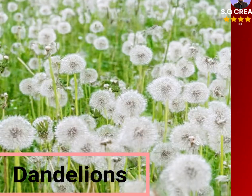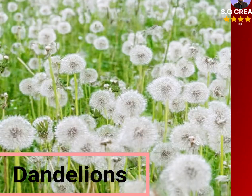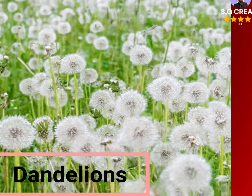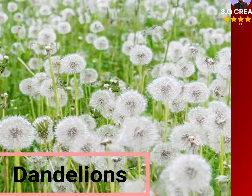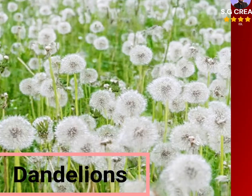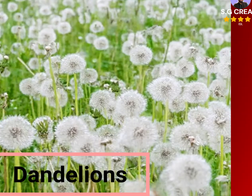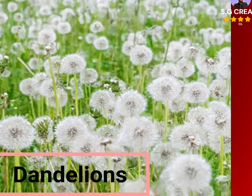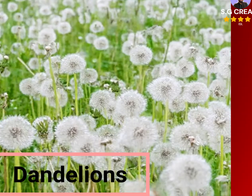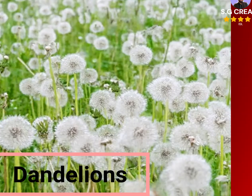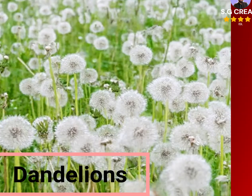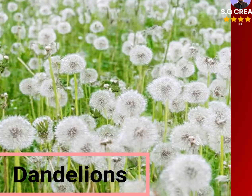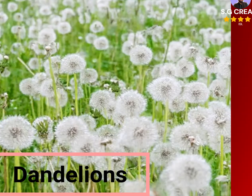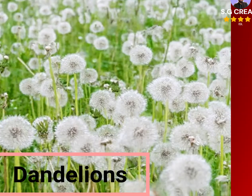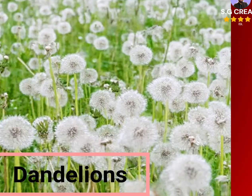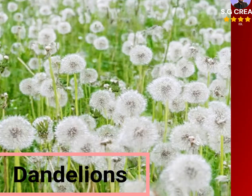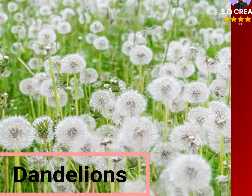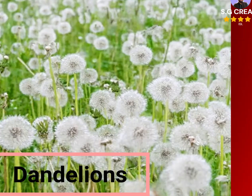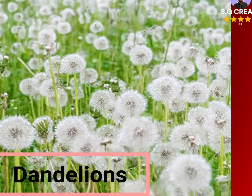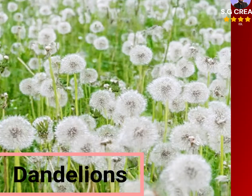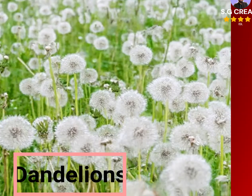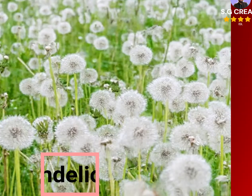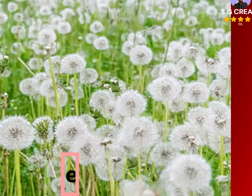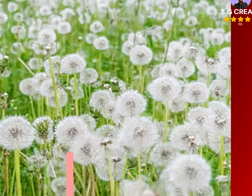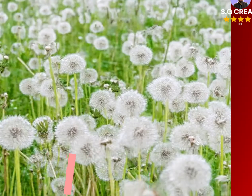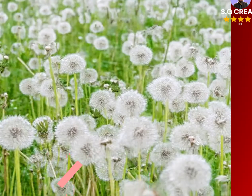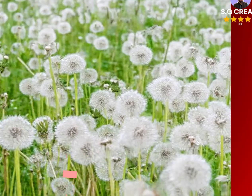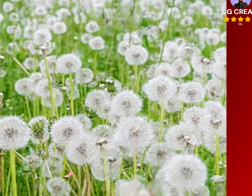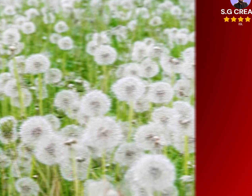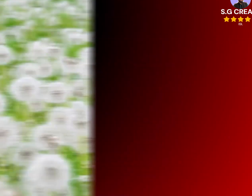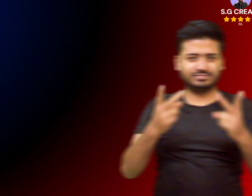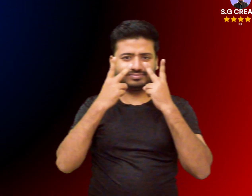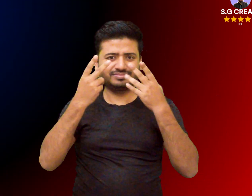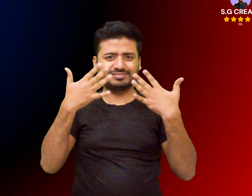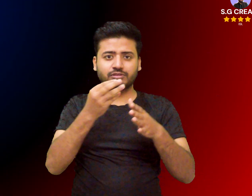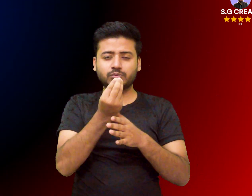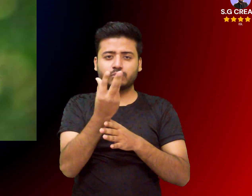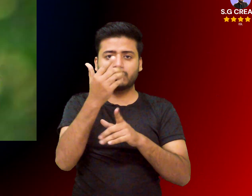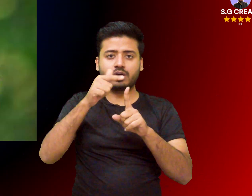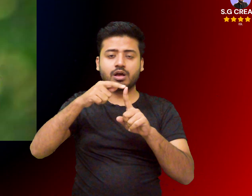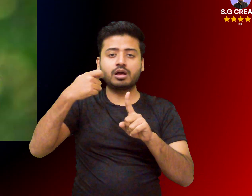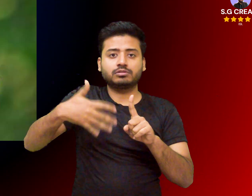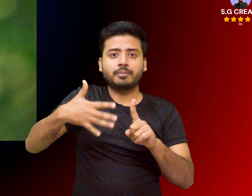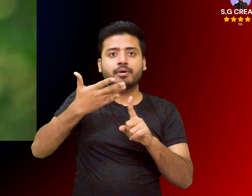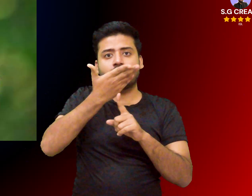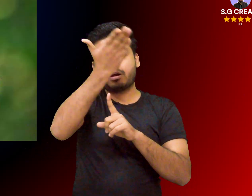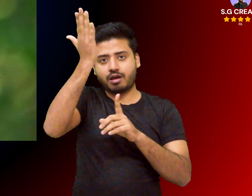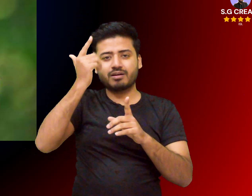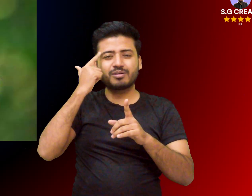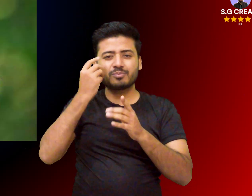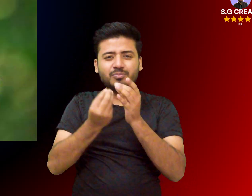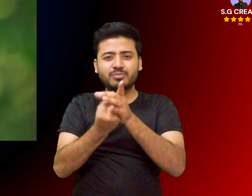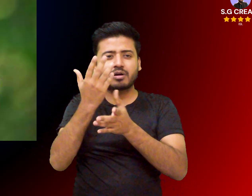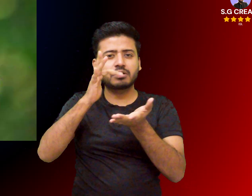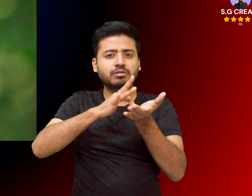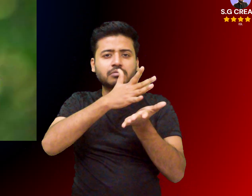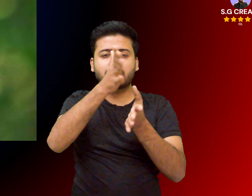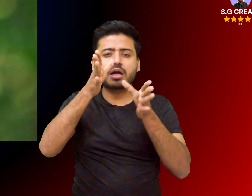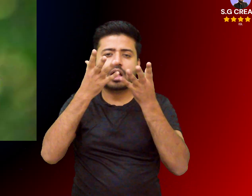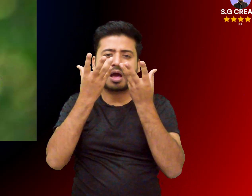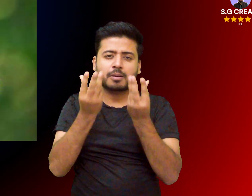overall wellness although more human research is needed to confirm many of these effects key benefits of dandelion tea include